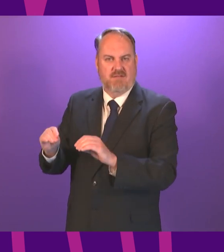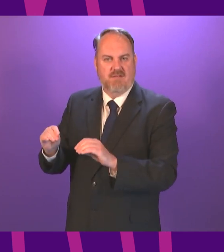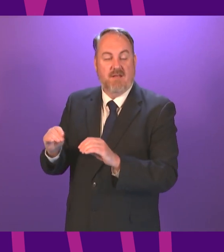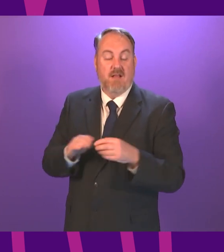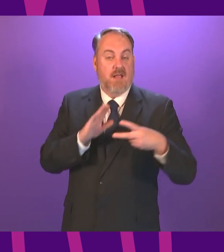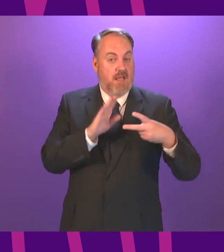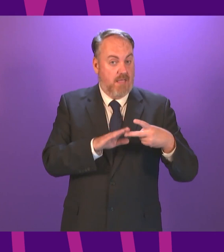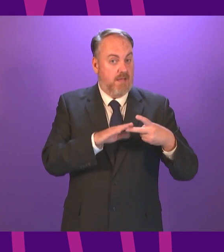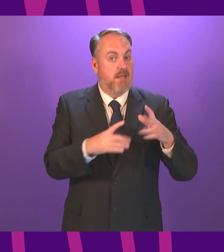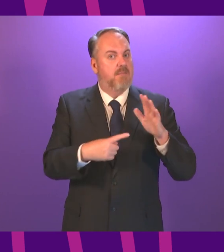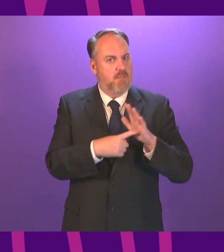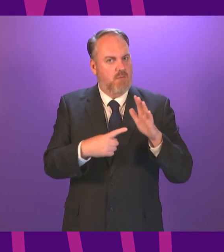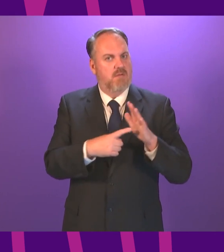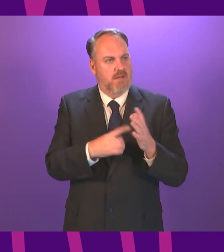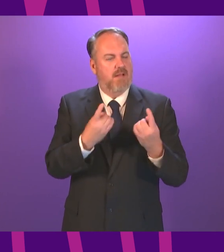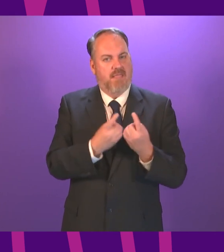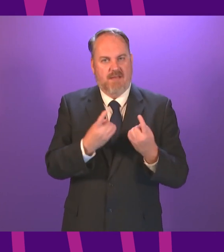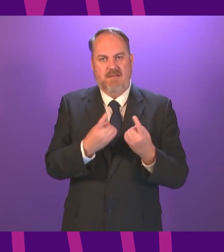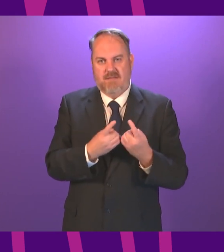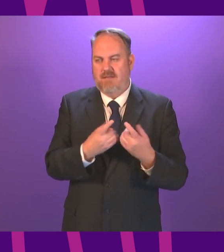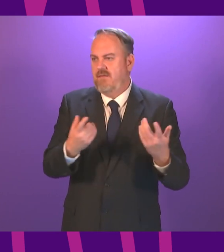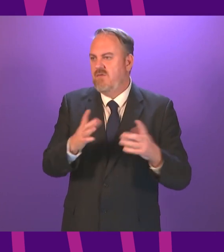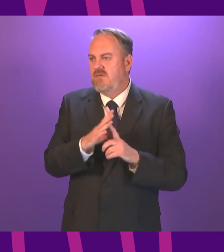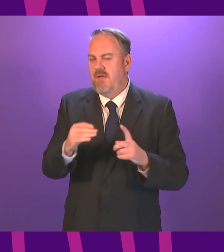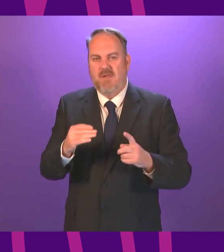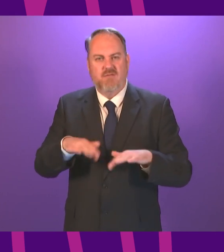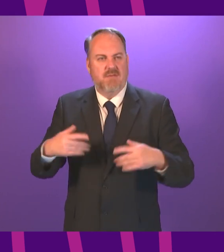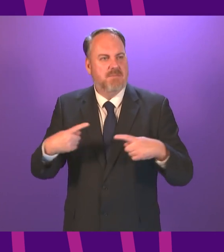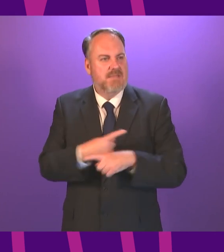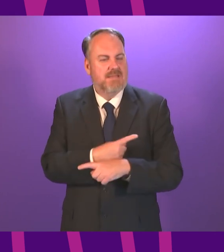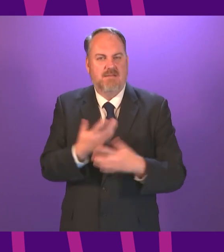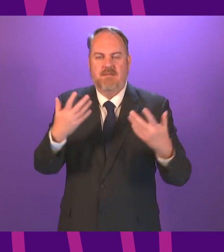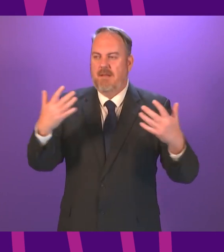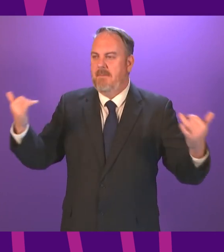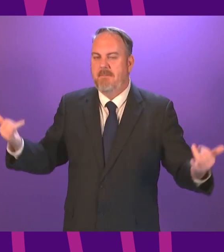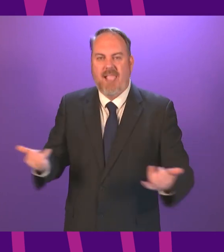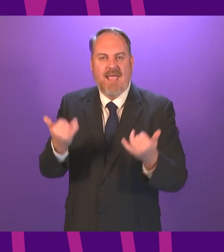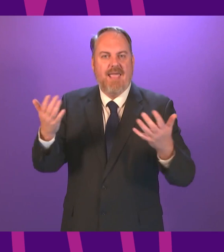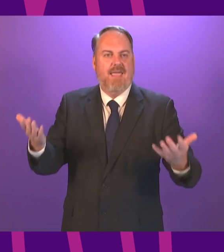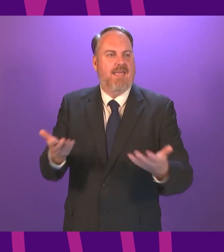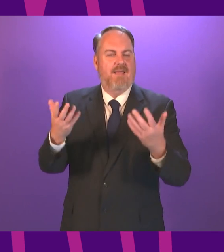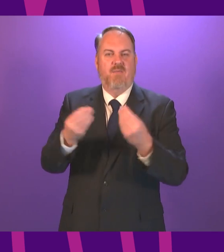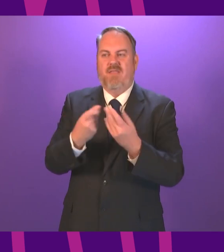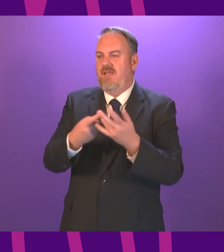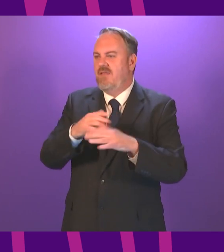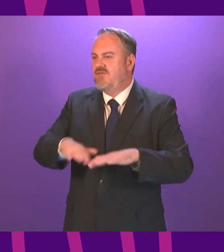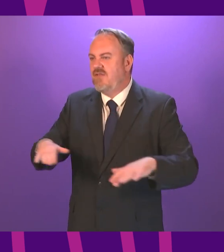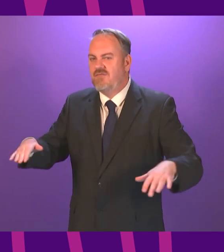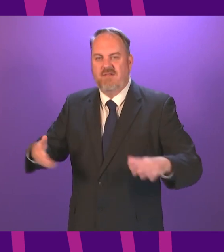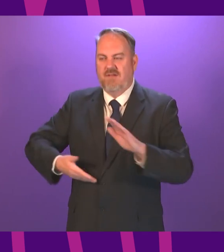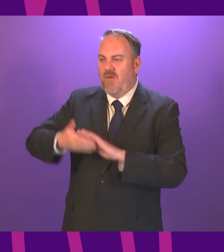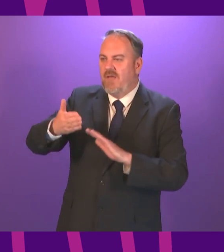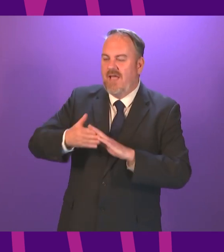important aspects of life that our young people have missed out on play on socialising and so on and so forth but again my colleague Shirley-Anne will give